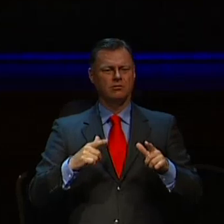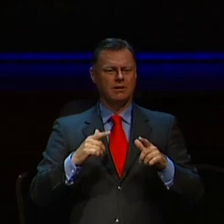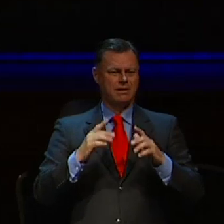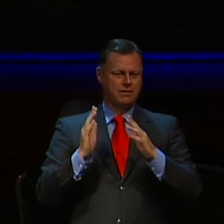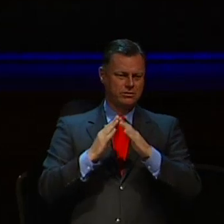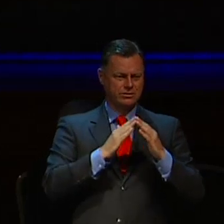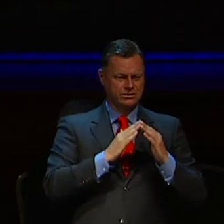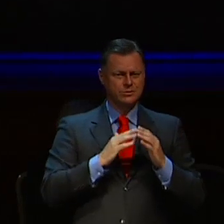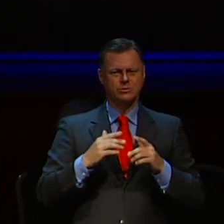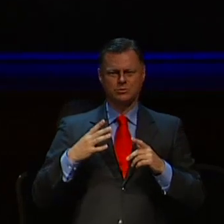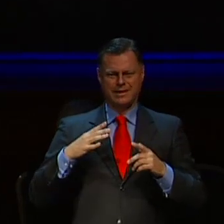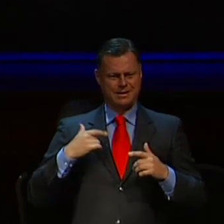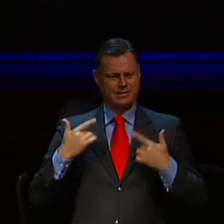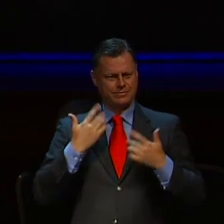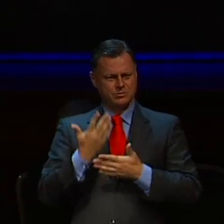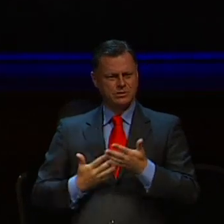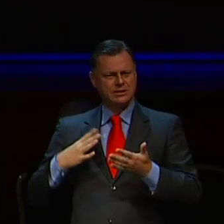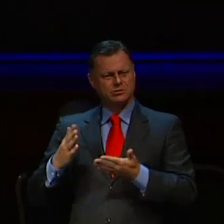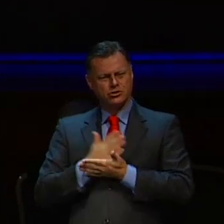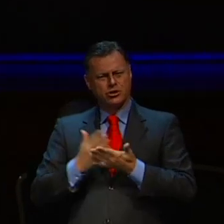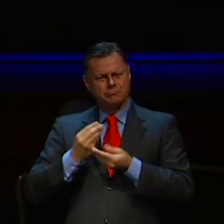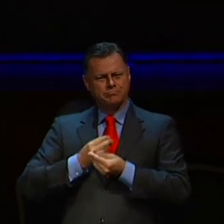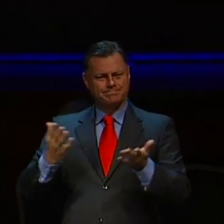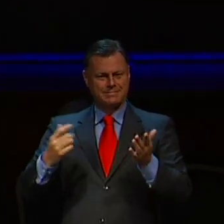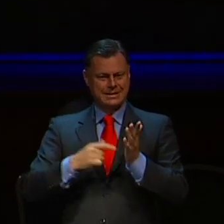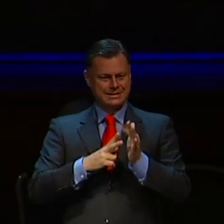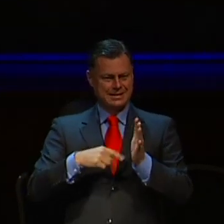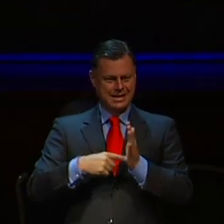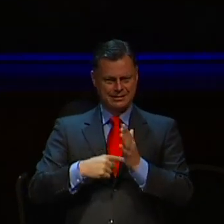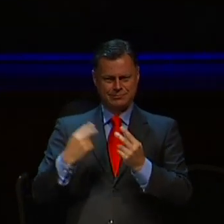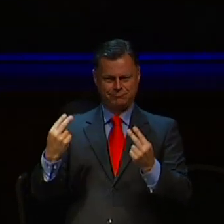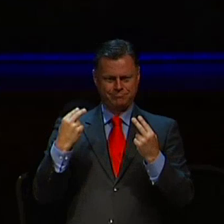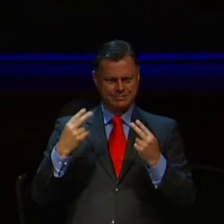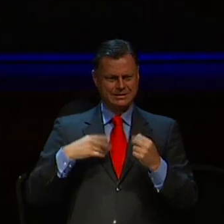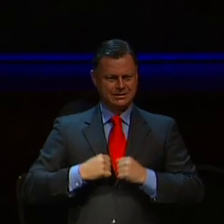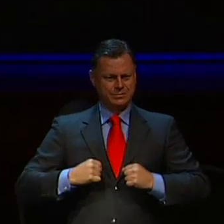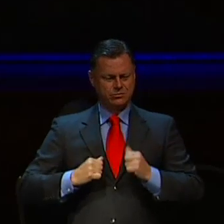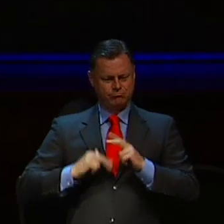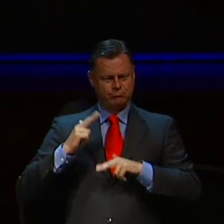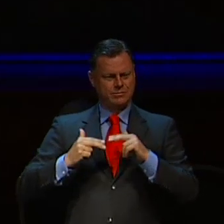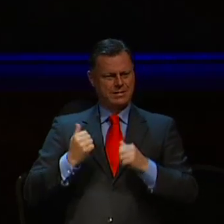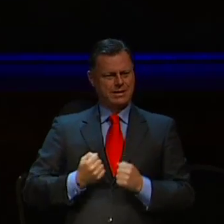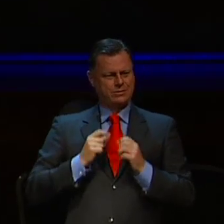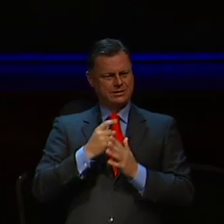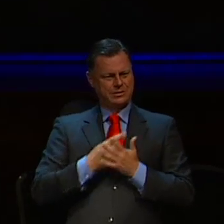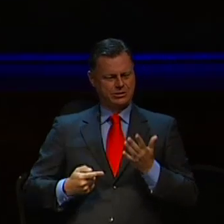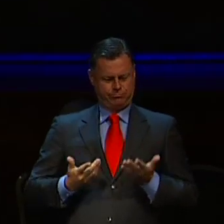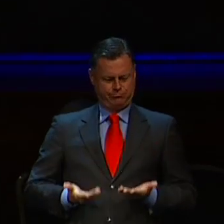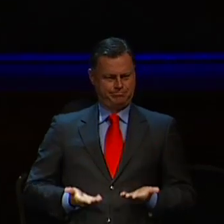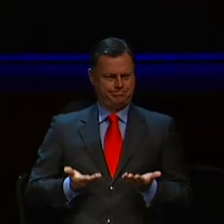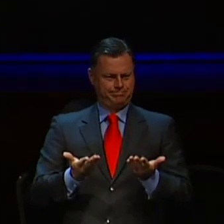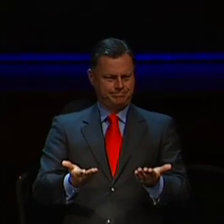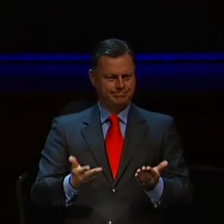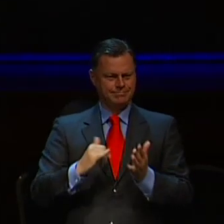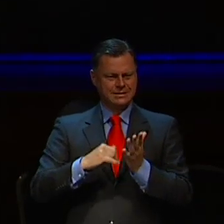need to share our experiences and we need that time and space to develop our disability pride. Stella Young